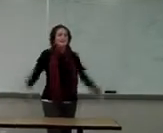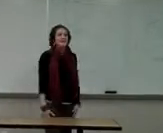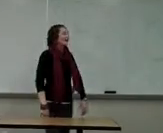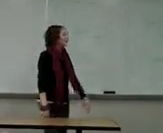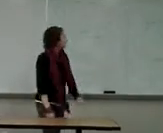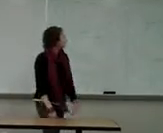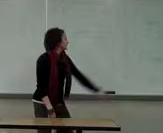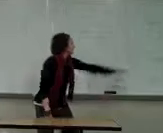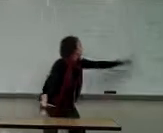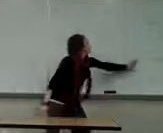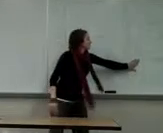Okay?